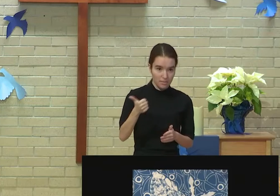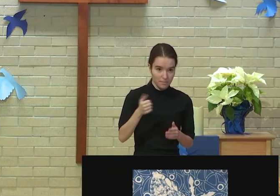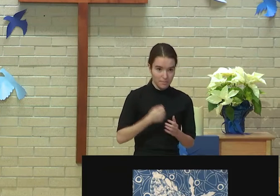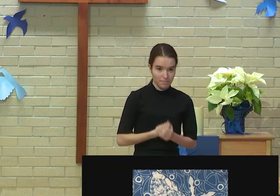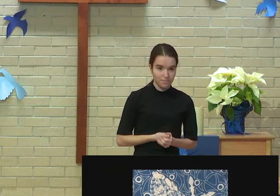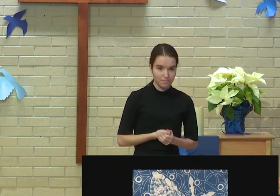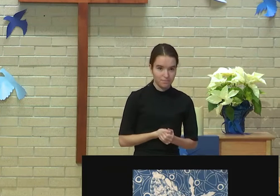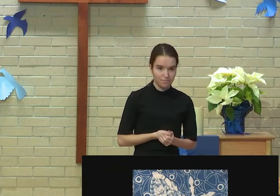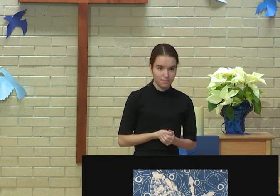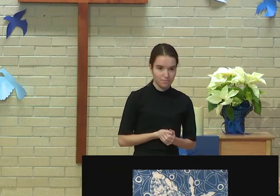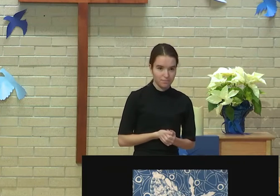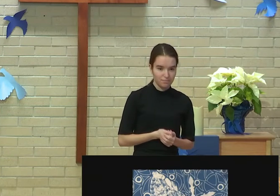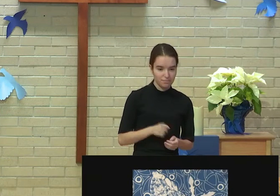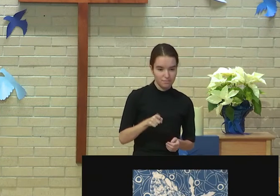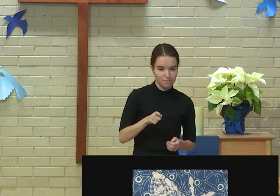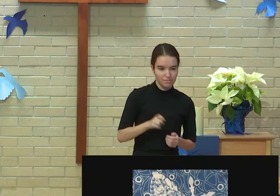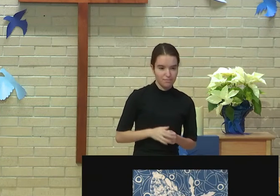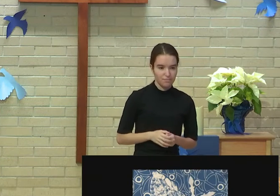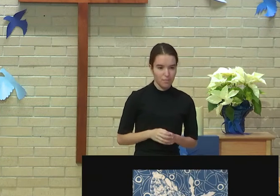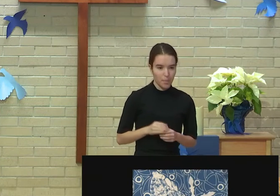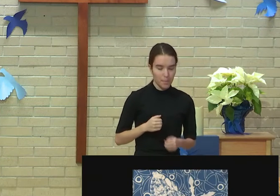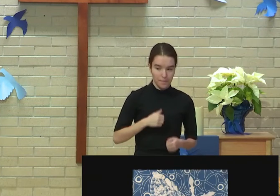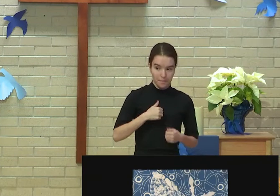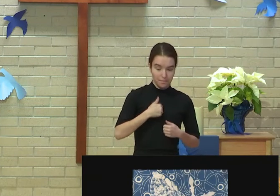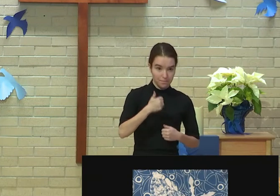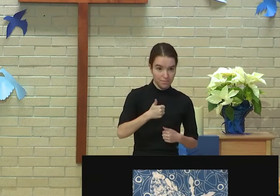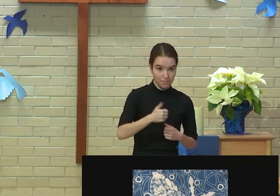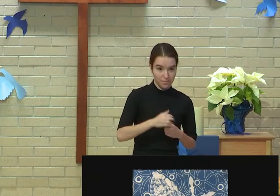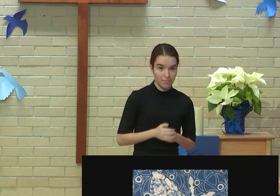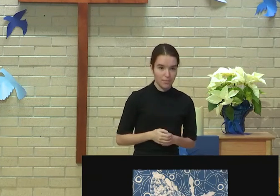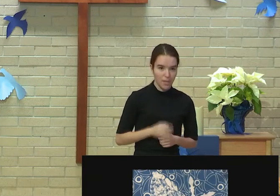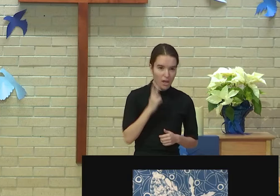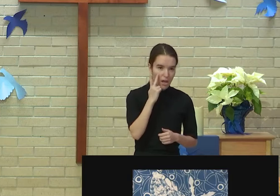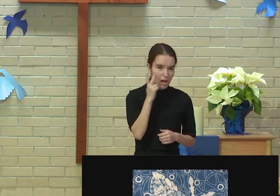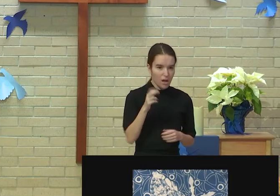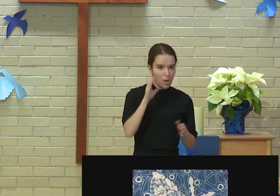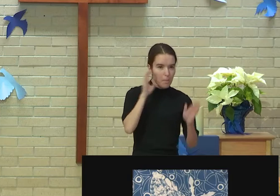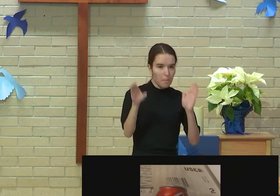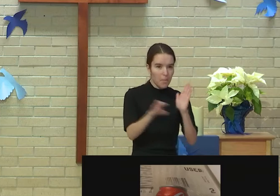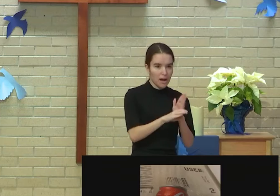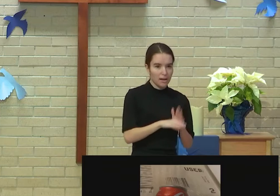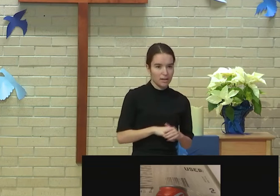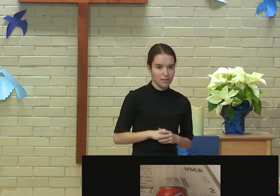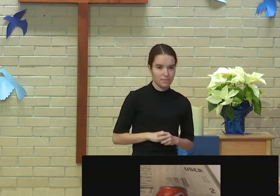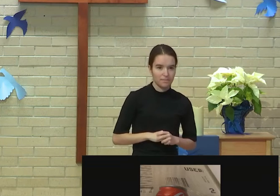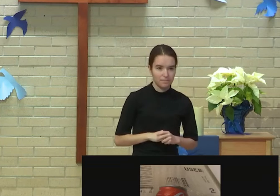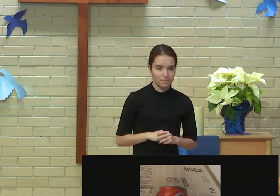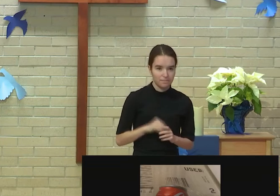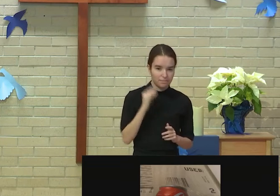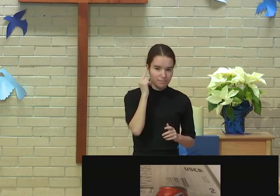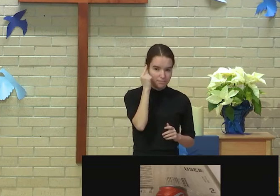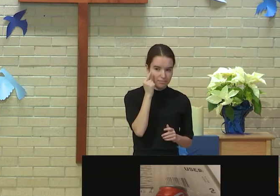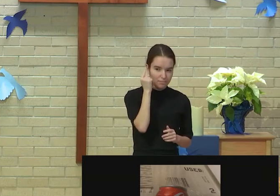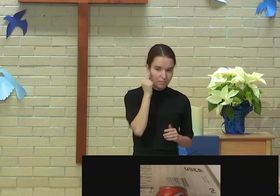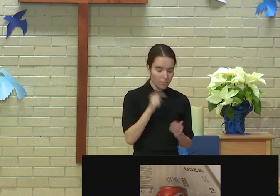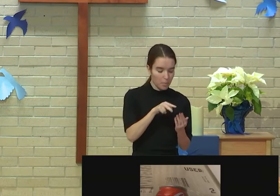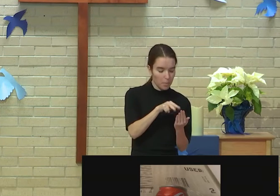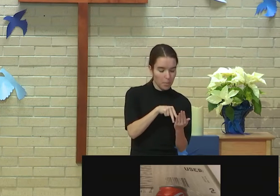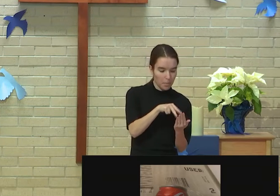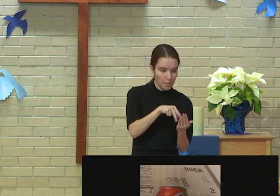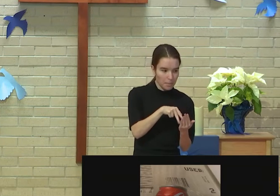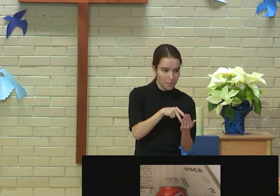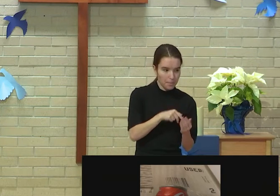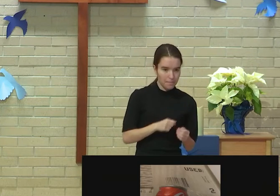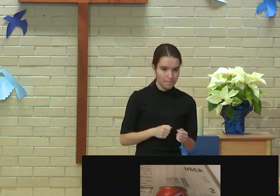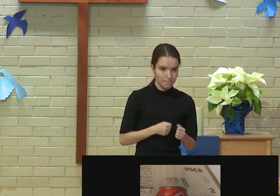in addition to the work itself, and so I'd like to, as you're looking at some examples of the exhibit itself, I'd like to read a few of those comments,